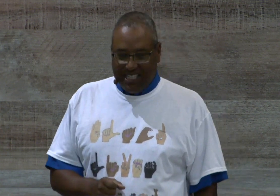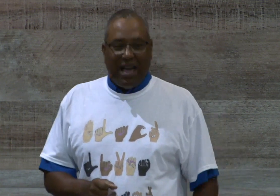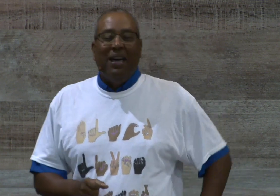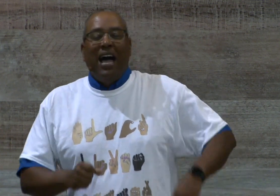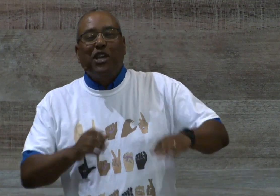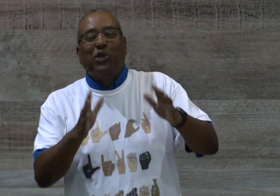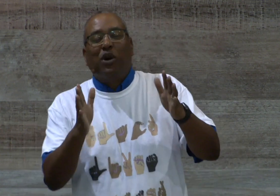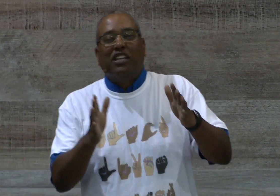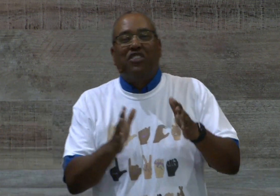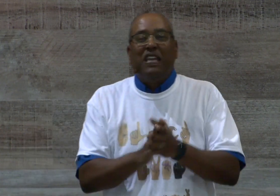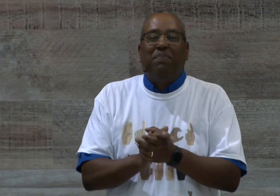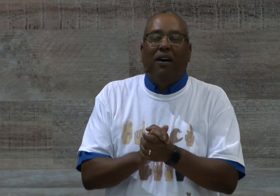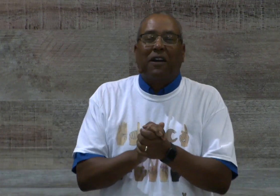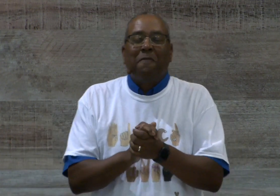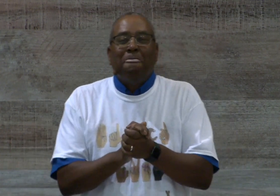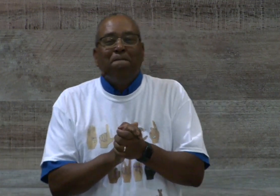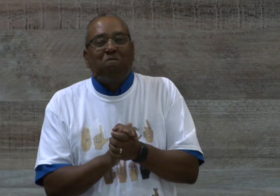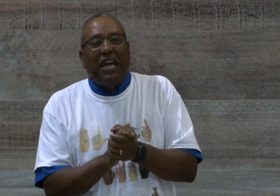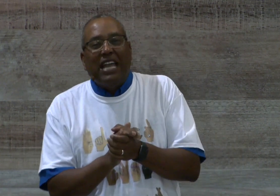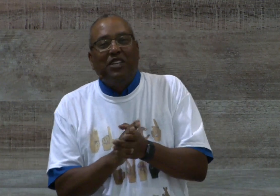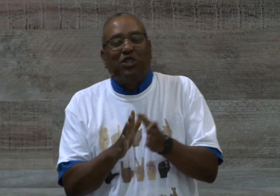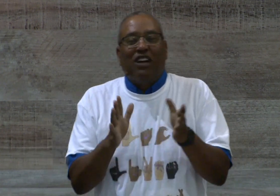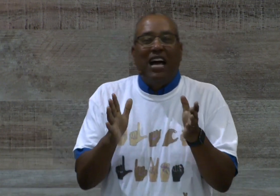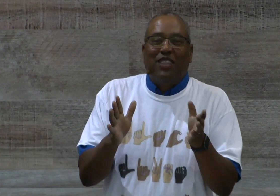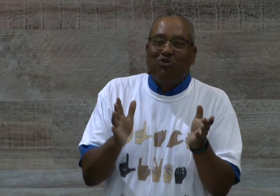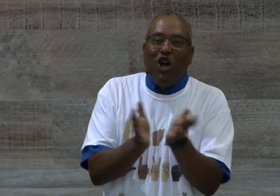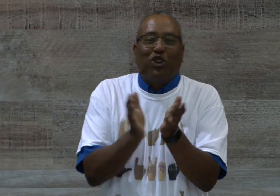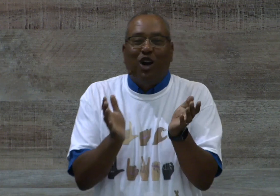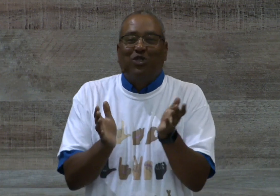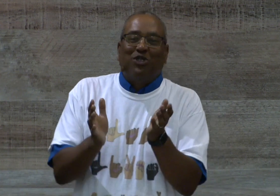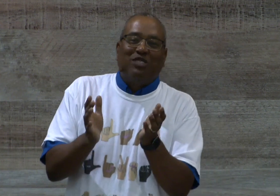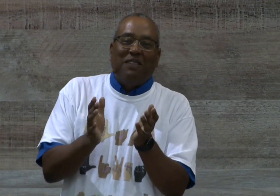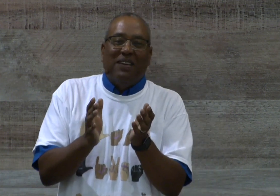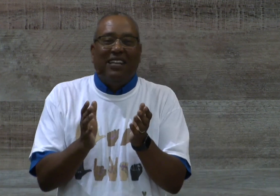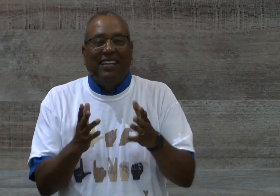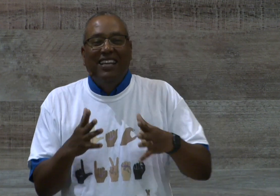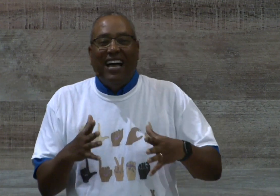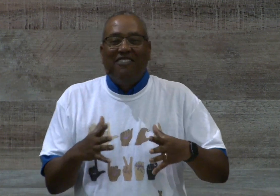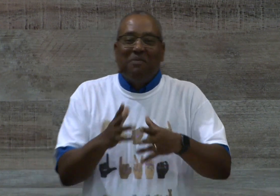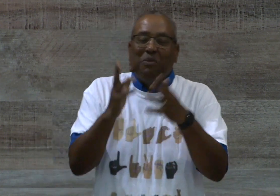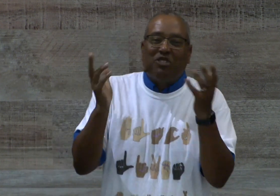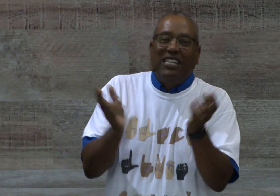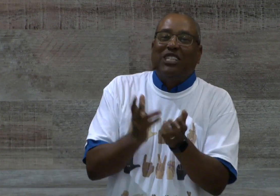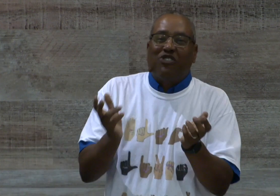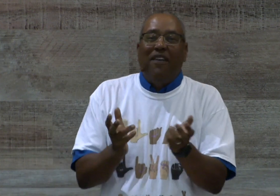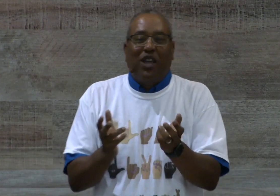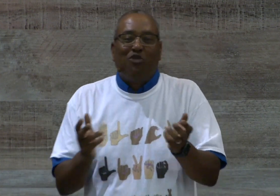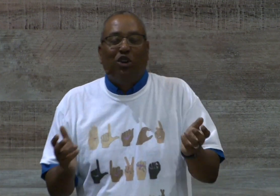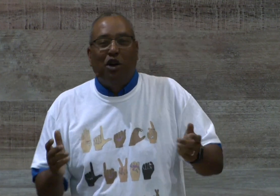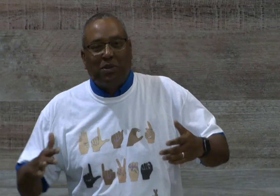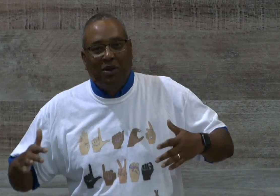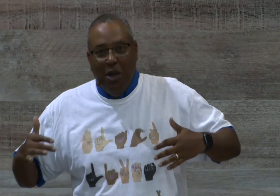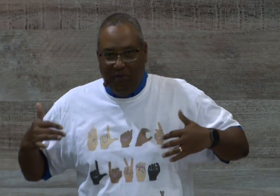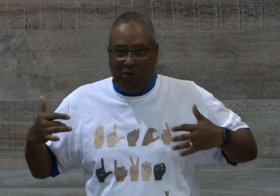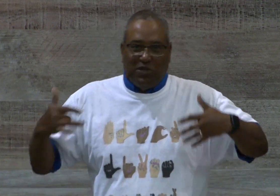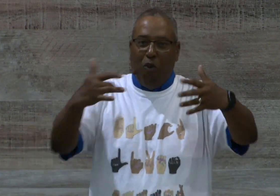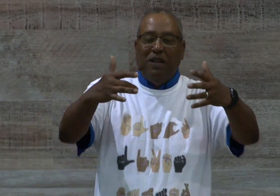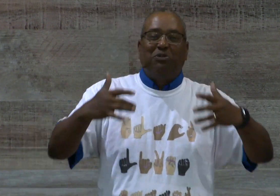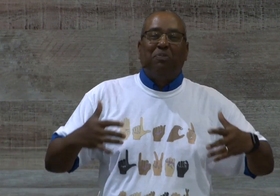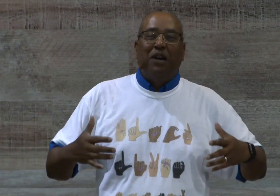I used to work in a theme park and I used to ride the roller coasters. Amen? And I remember test driving a roller coaster before it was opened up to the public.